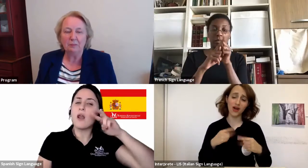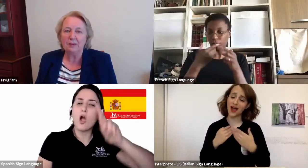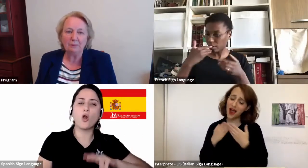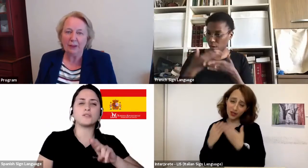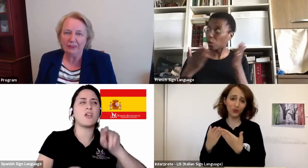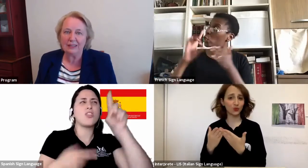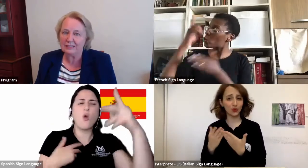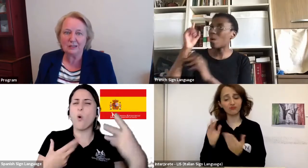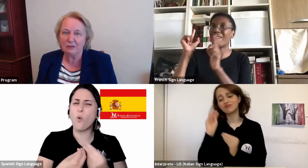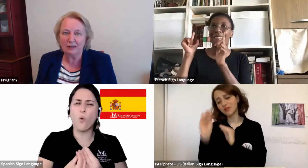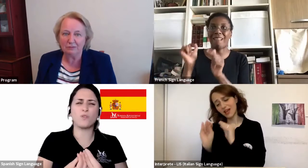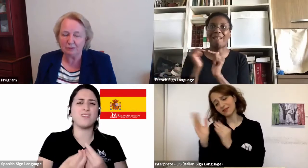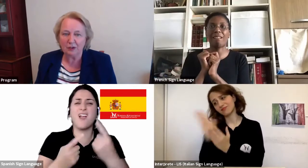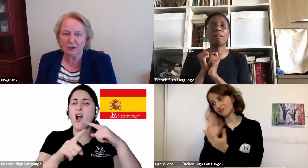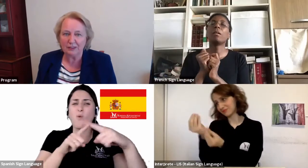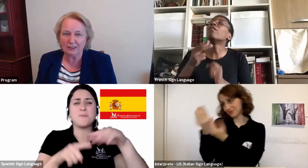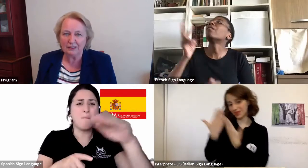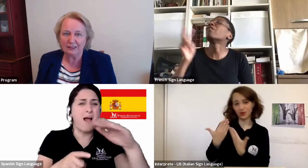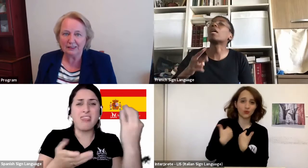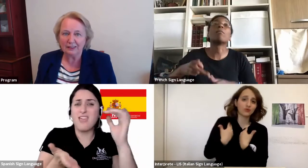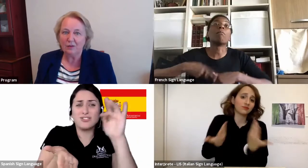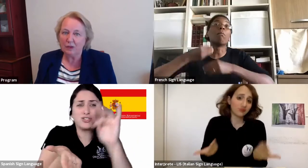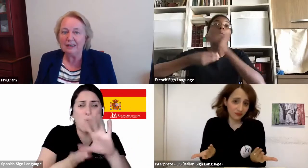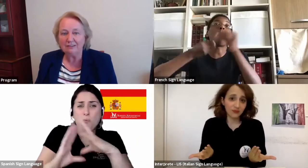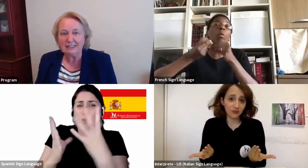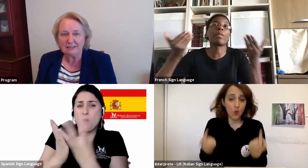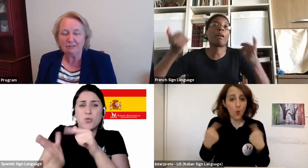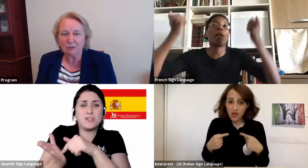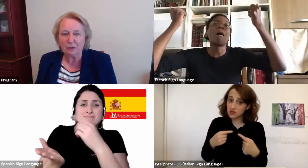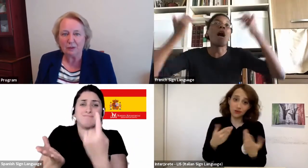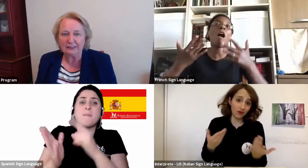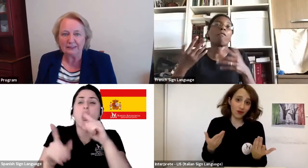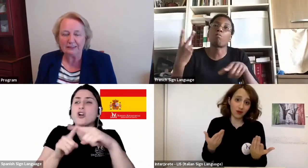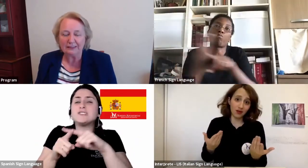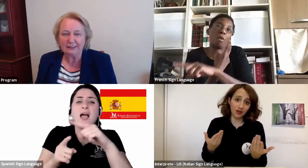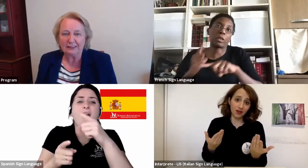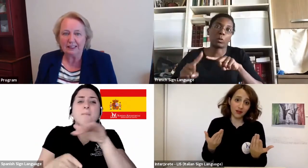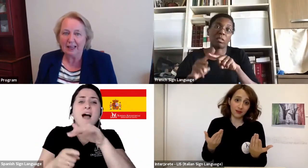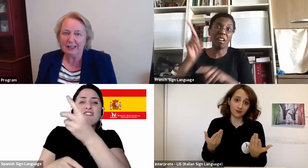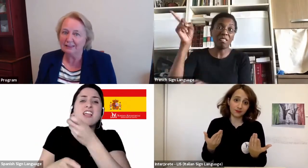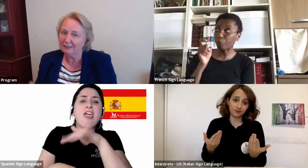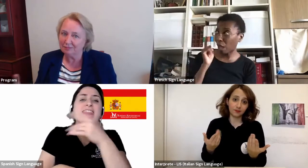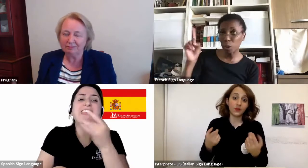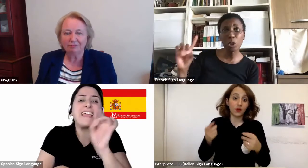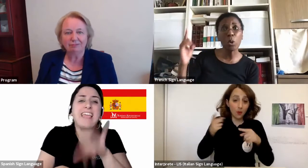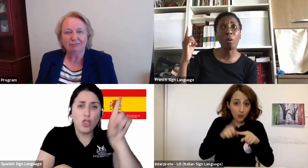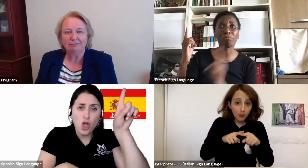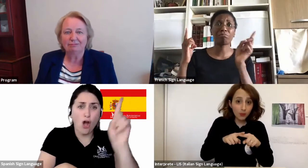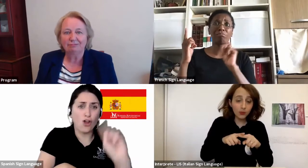but the bad things don't come from God. We live in a sinful world and